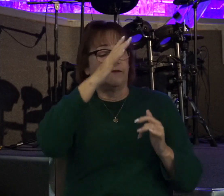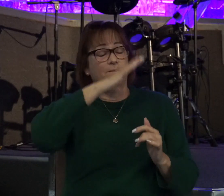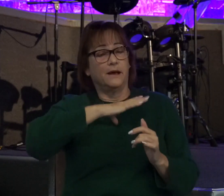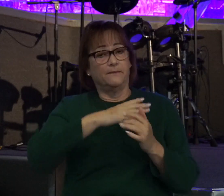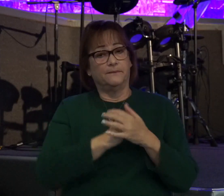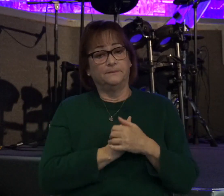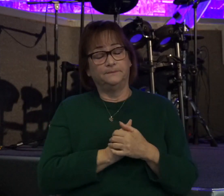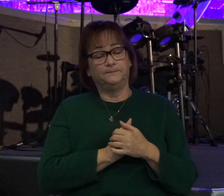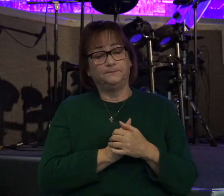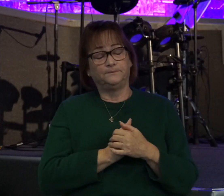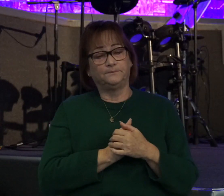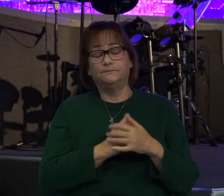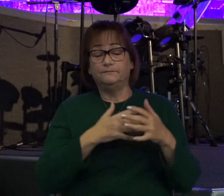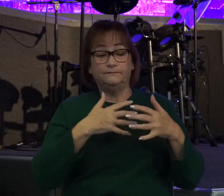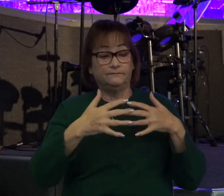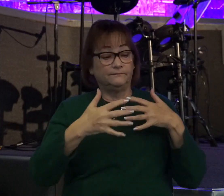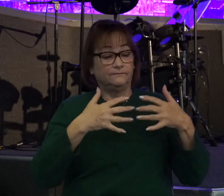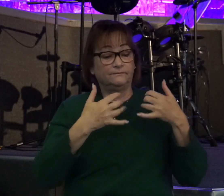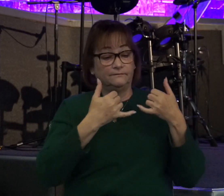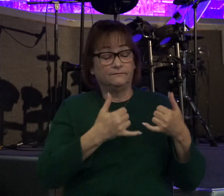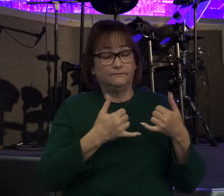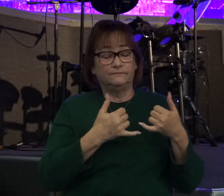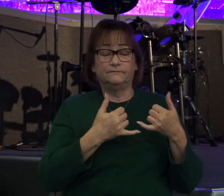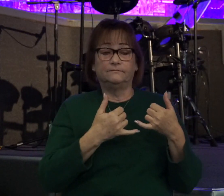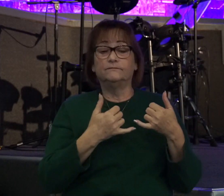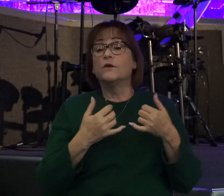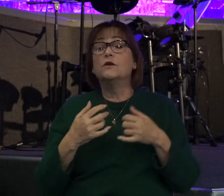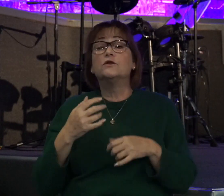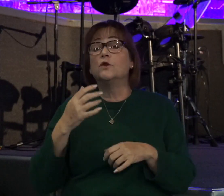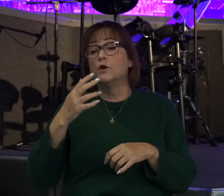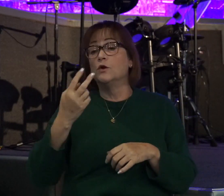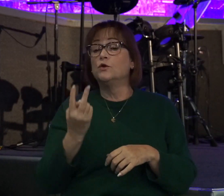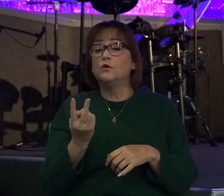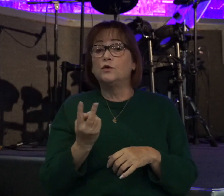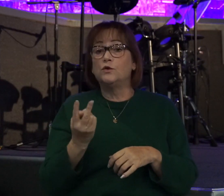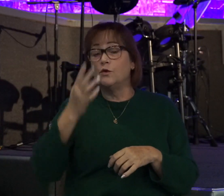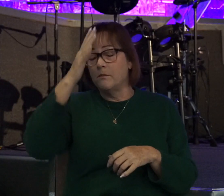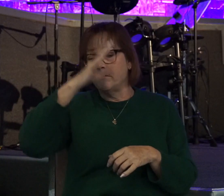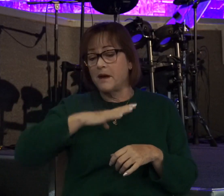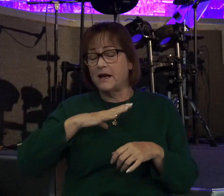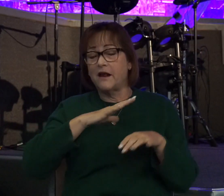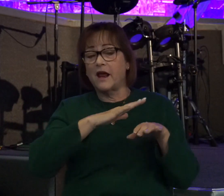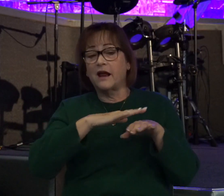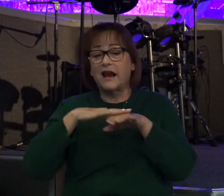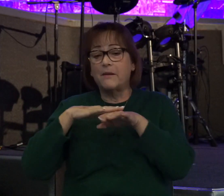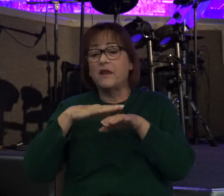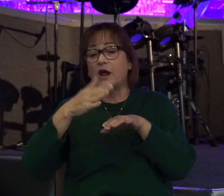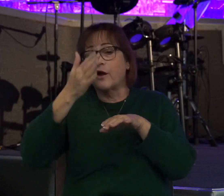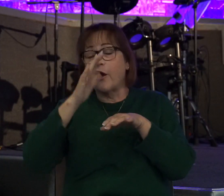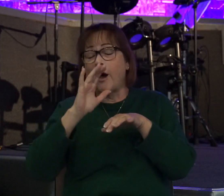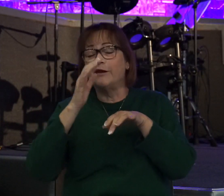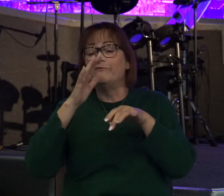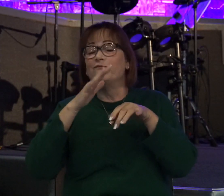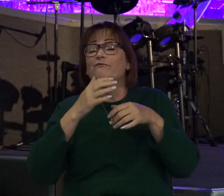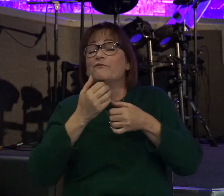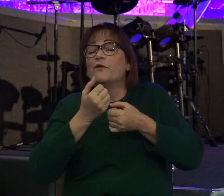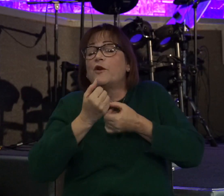And so, even though this couple, these two men claimed it was God who moved them to do this, that God used them to deliver